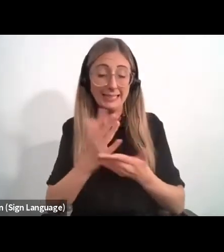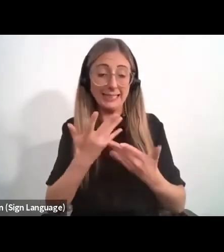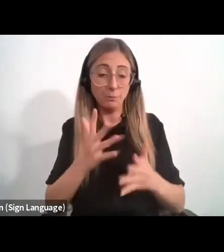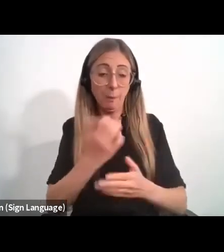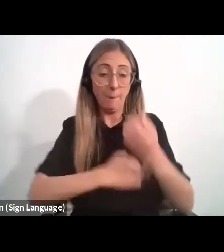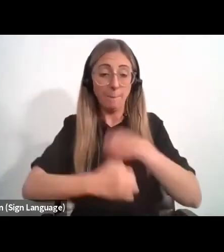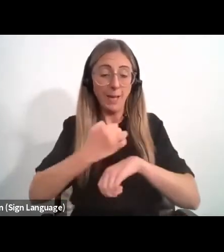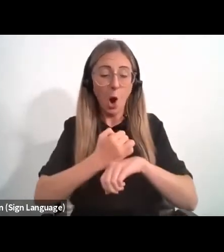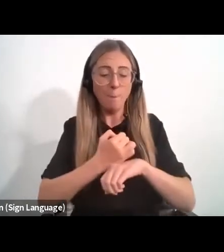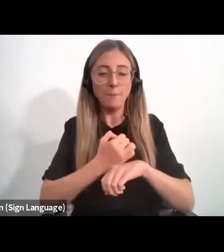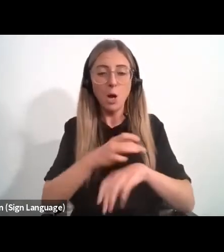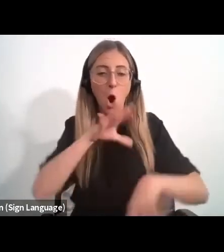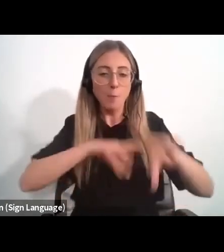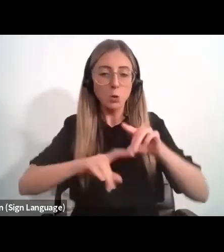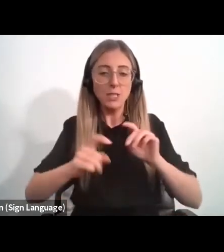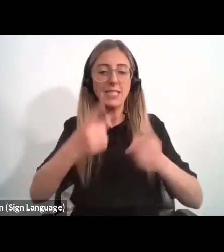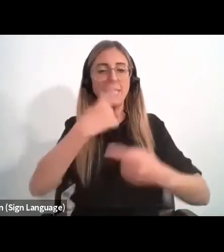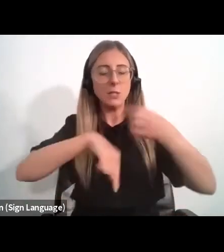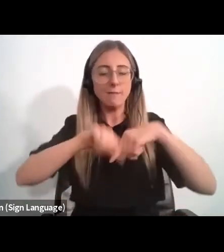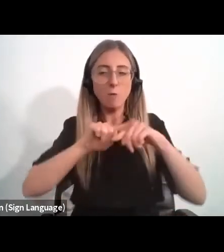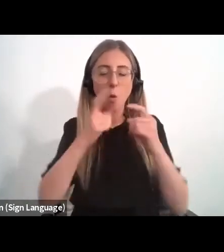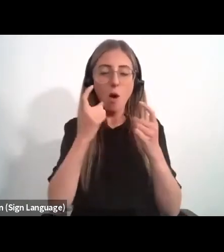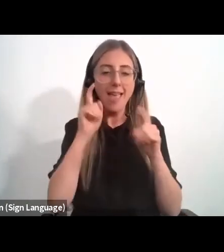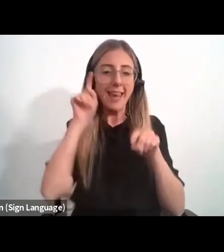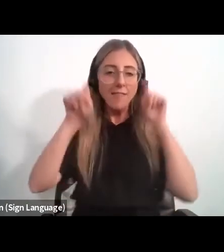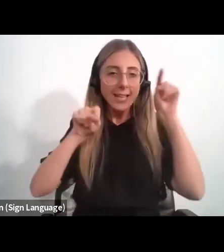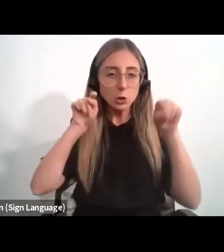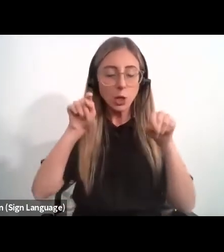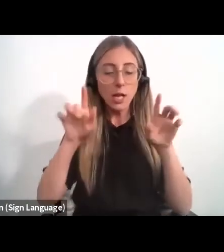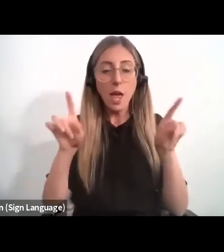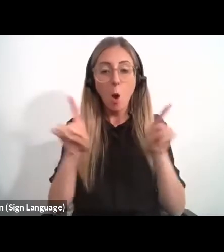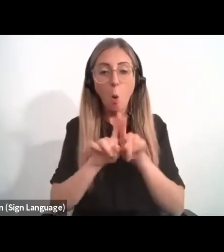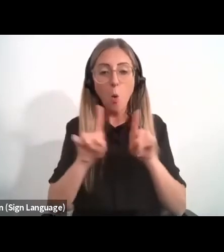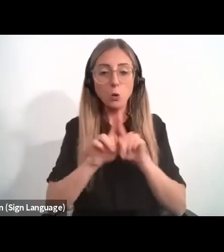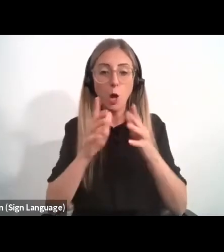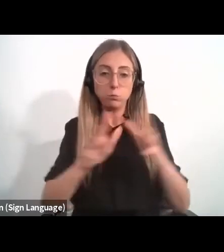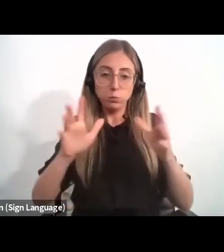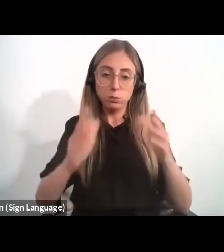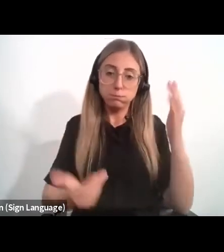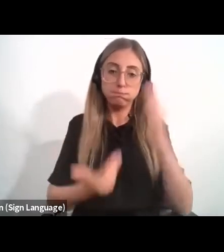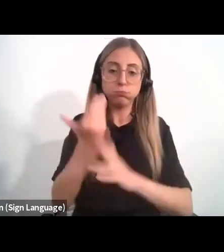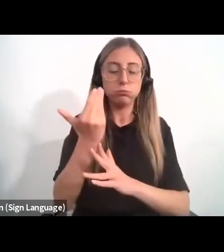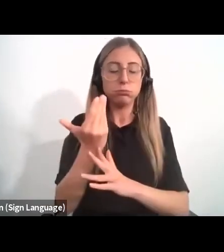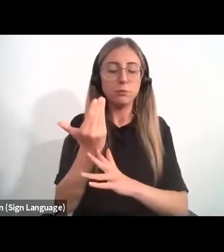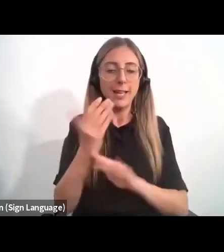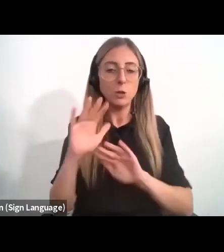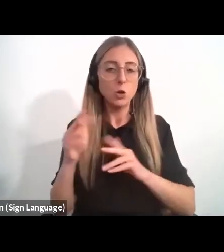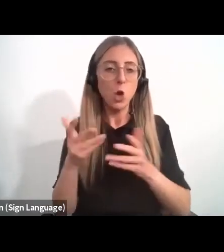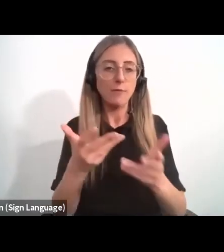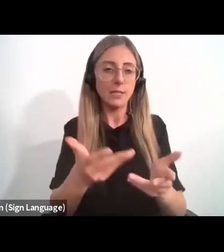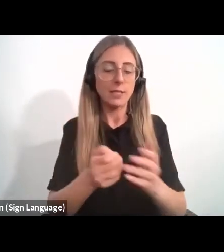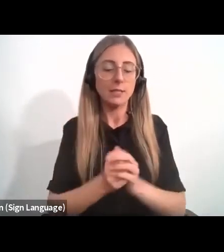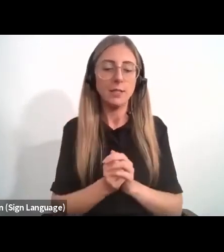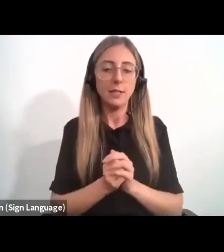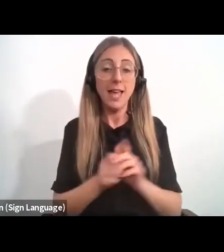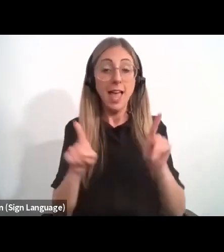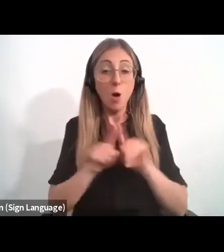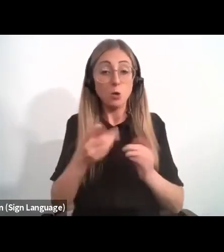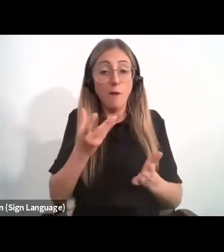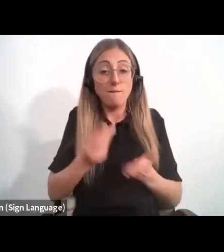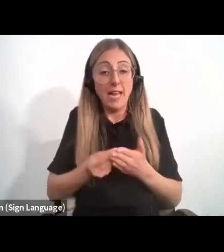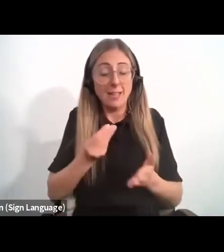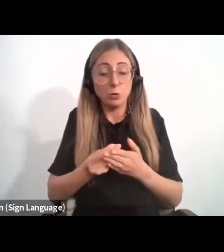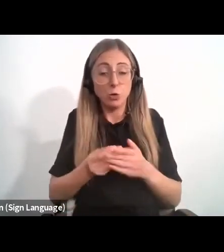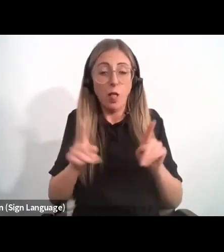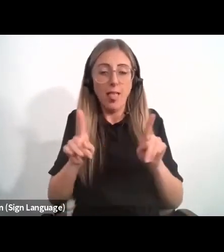platform for innovation and in the efficient delivery of services. Of particular note, financial services and